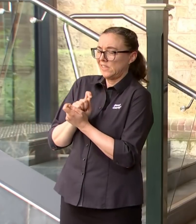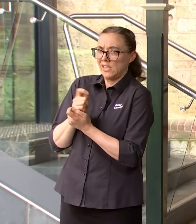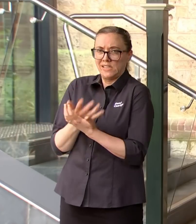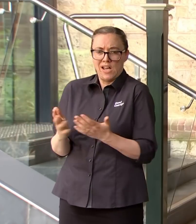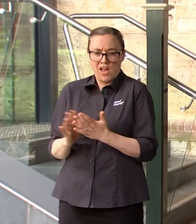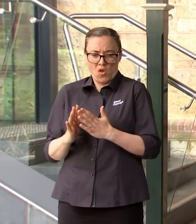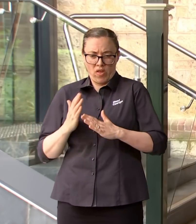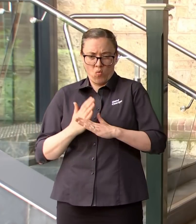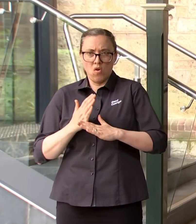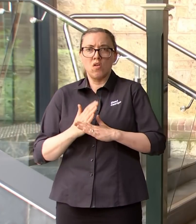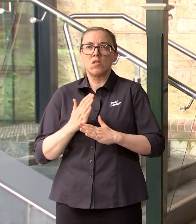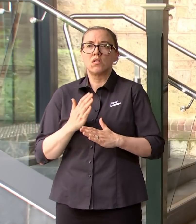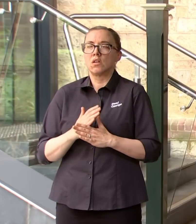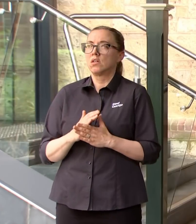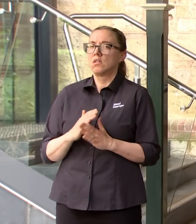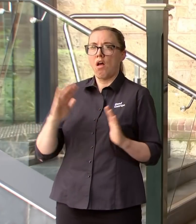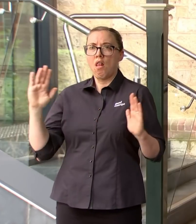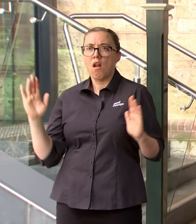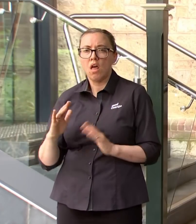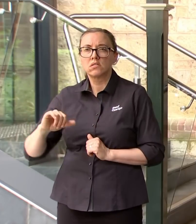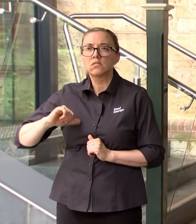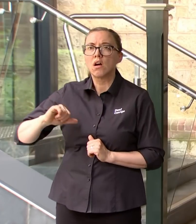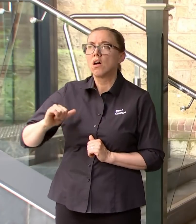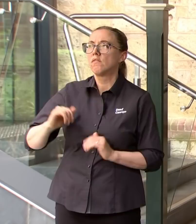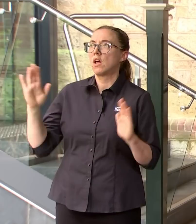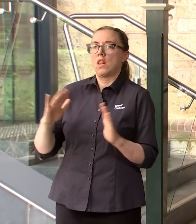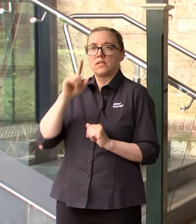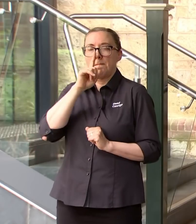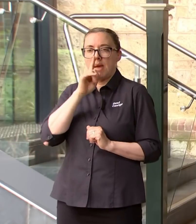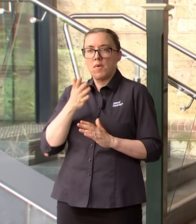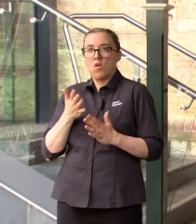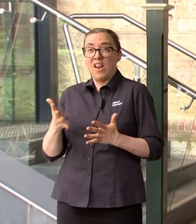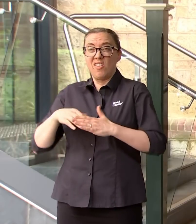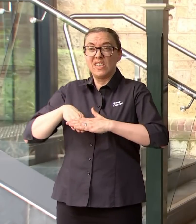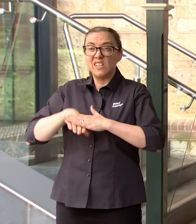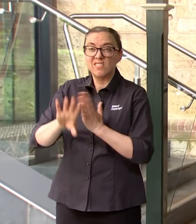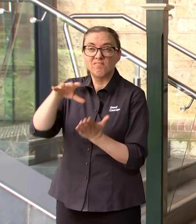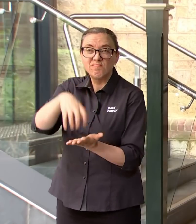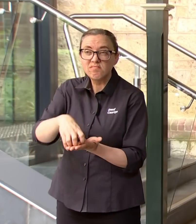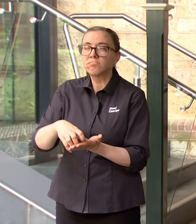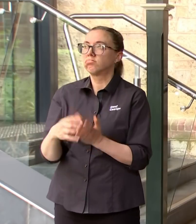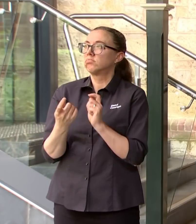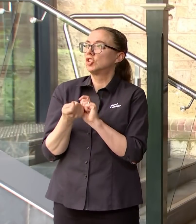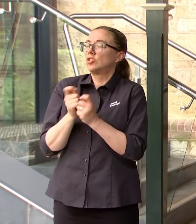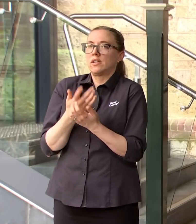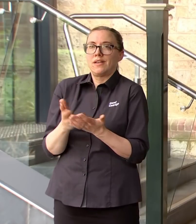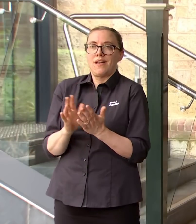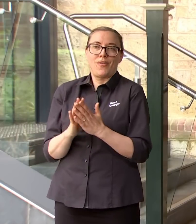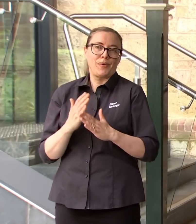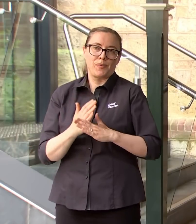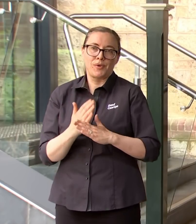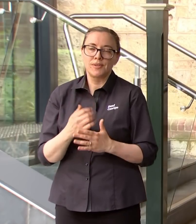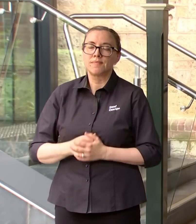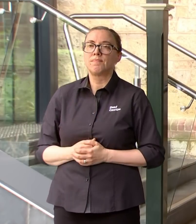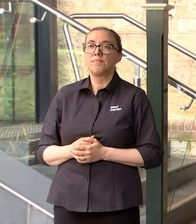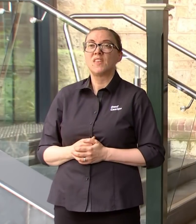we'll obviously look at other ways of supporting them uh into the future but we've only just announced uh a very significant uh support package and